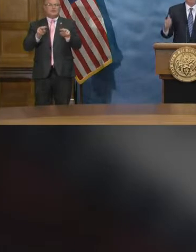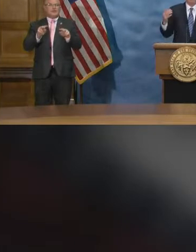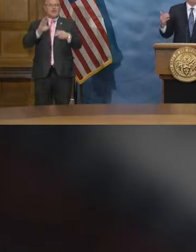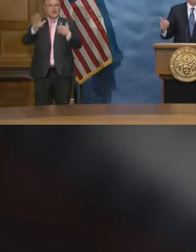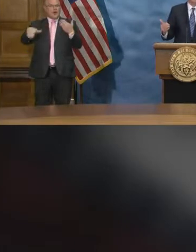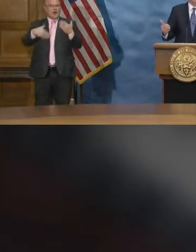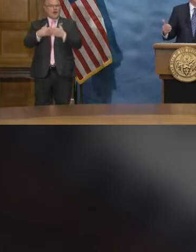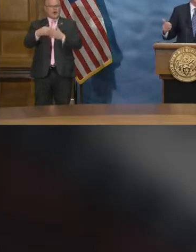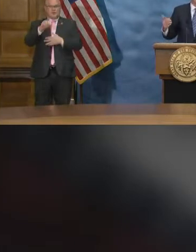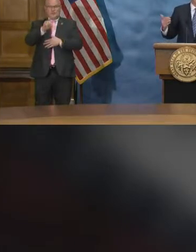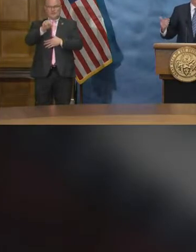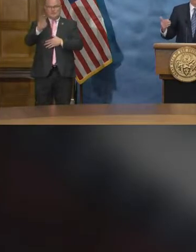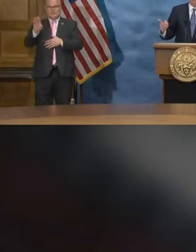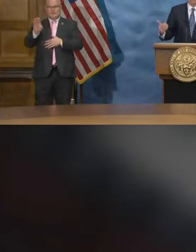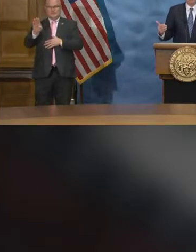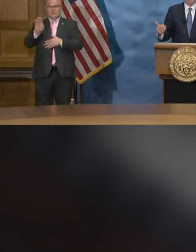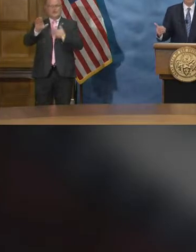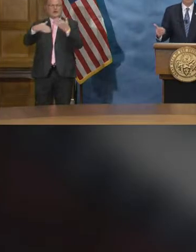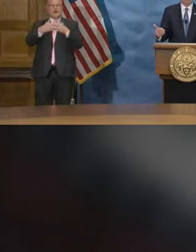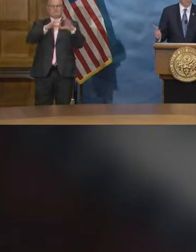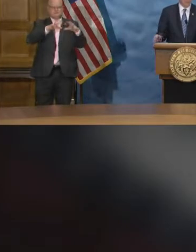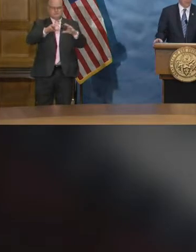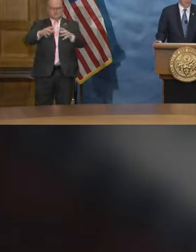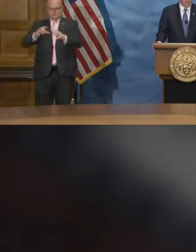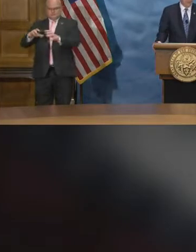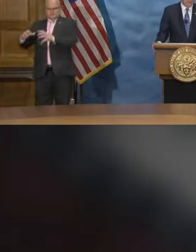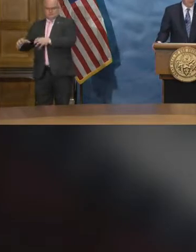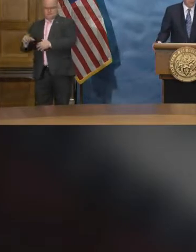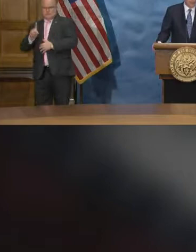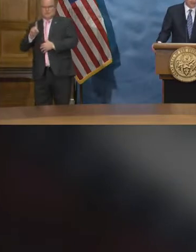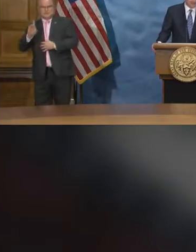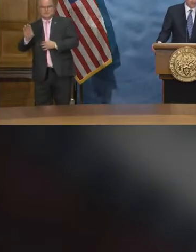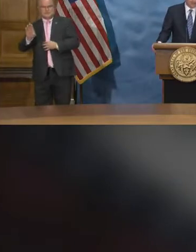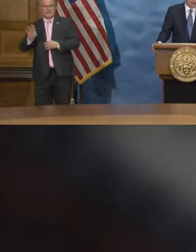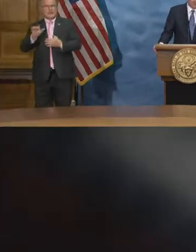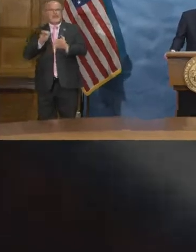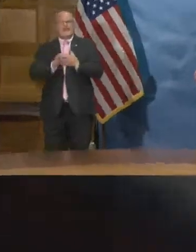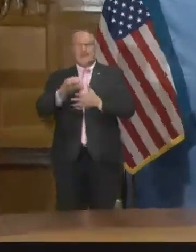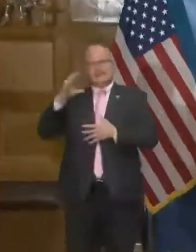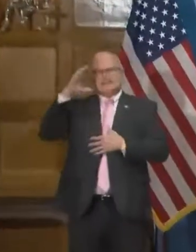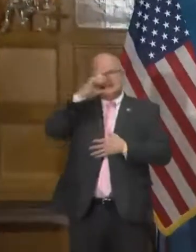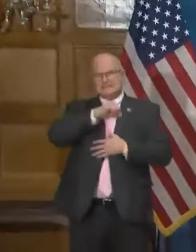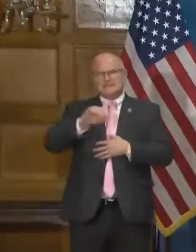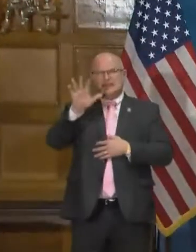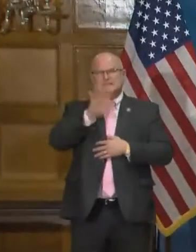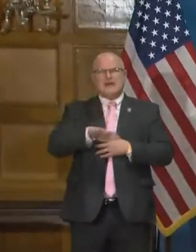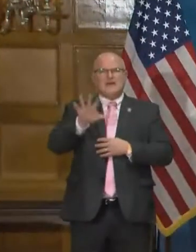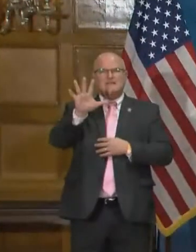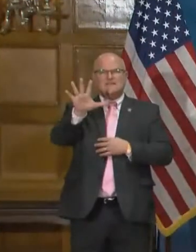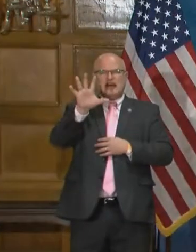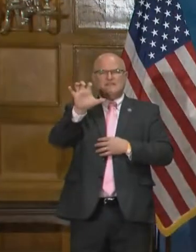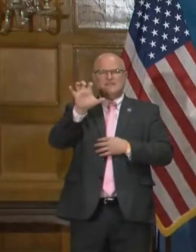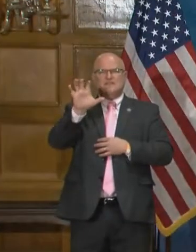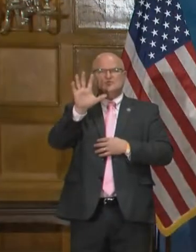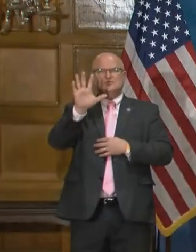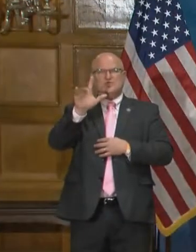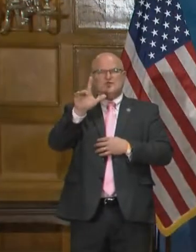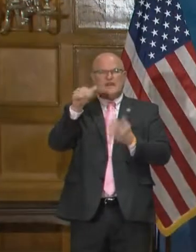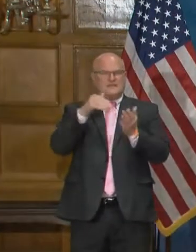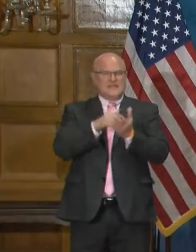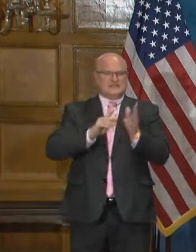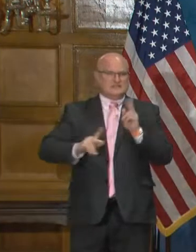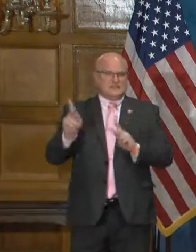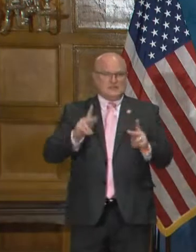all of 1b which is all of the categories in 1b that's estimated to be 520,000 people